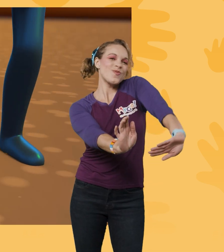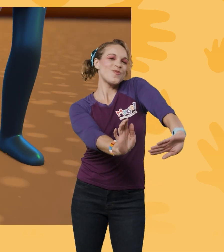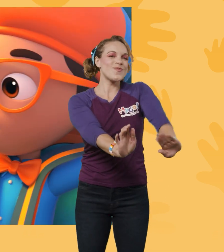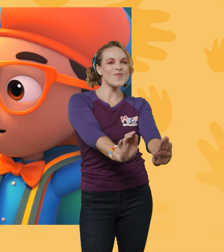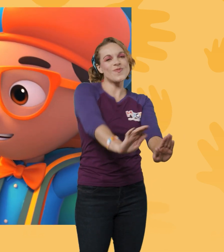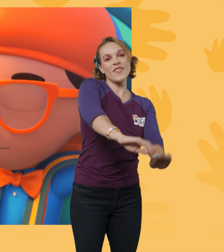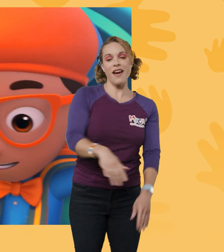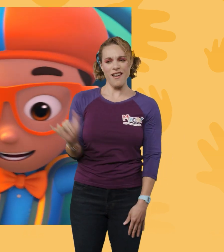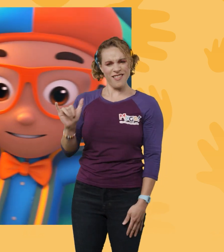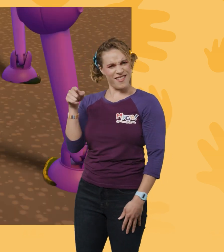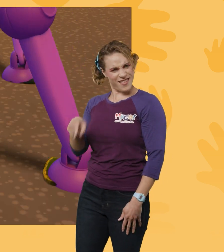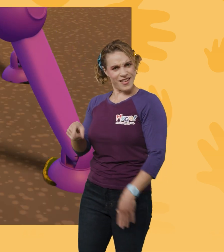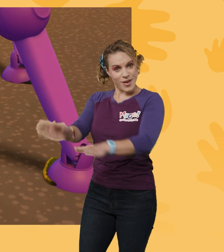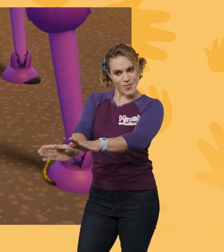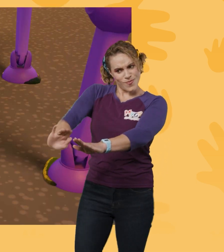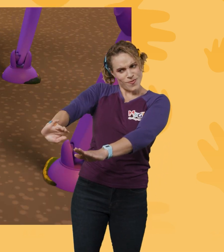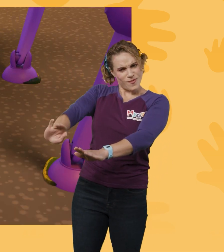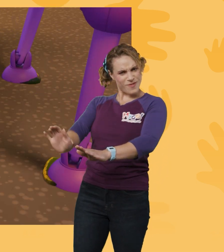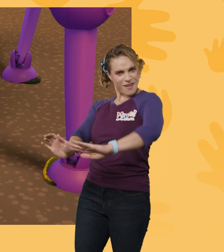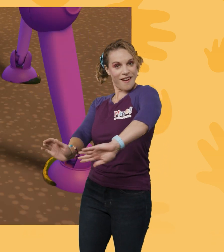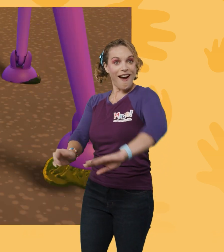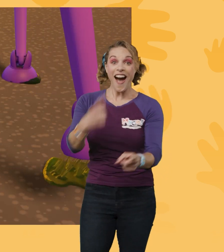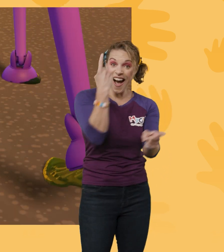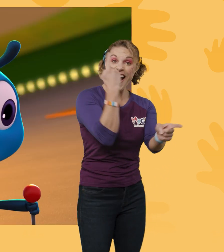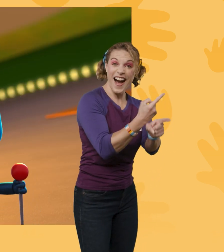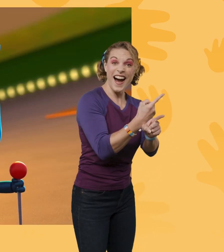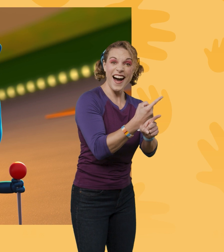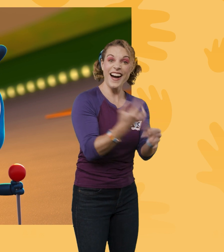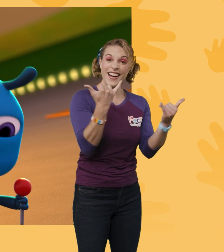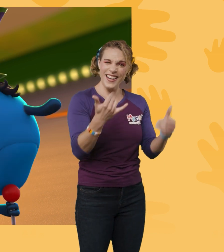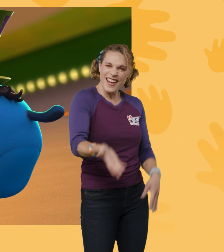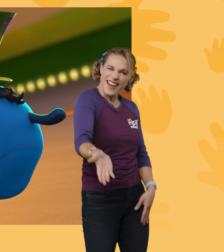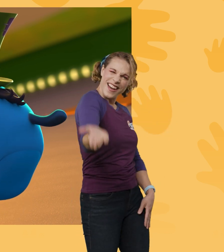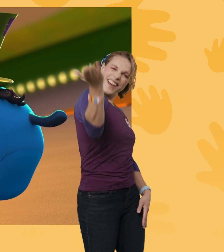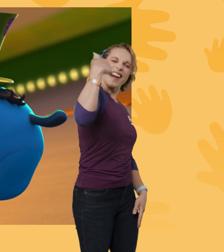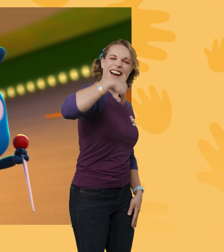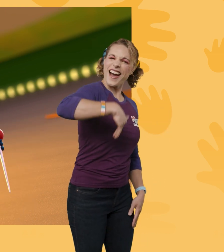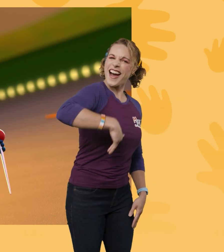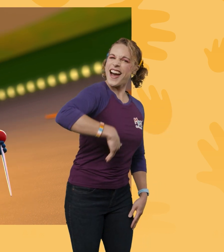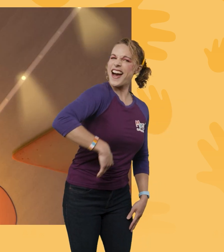Like this? You've got it! Now let's hit it!